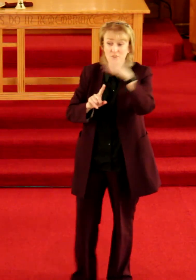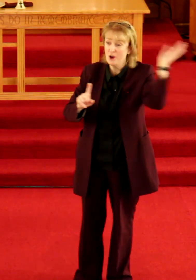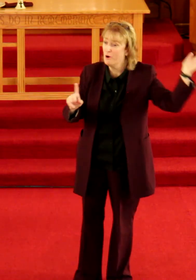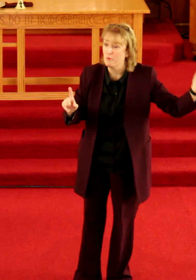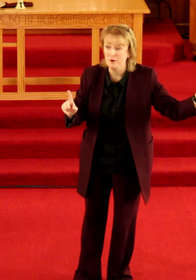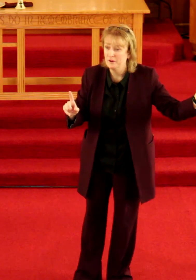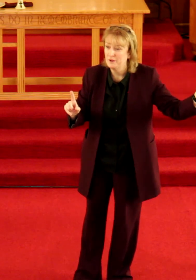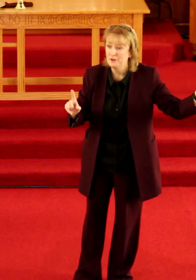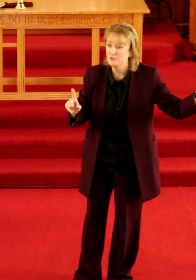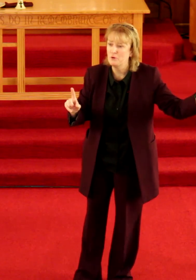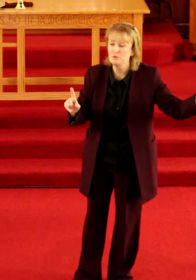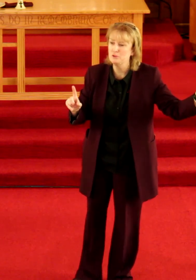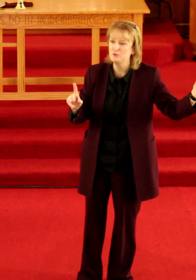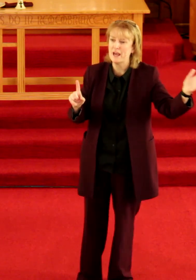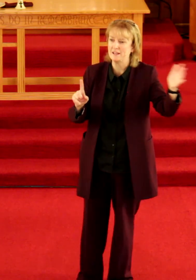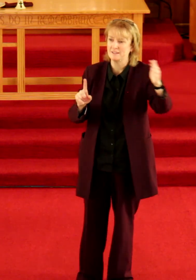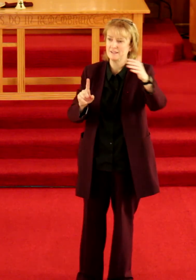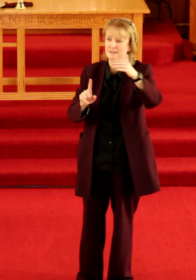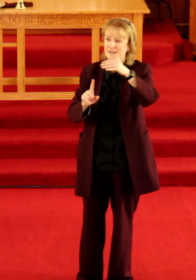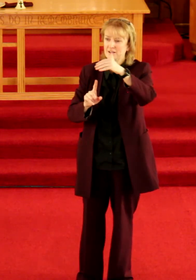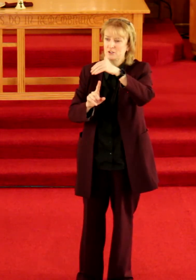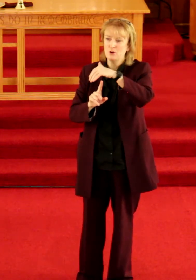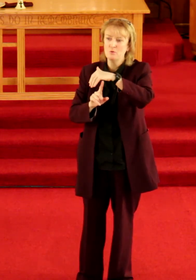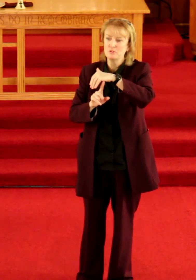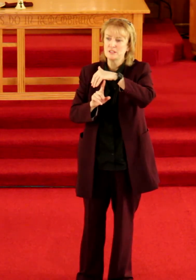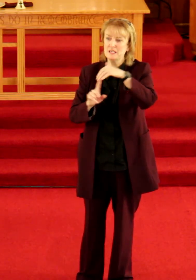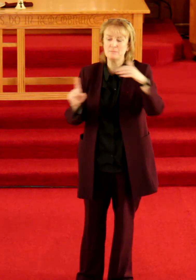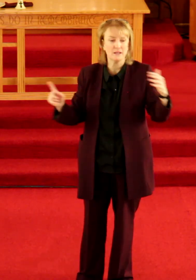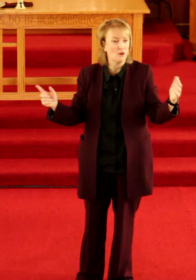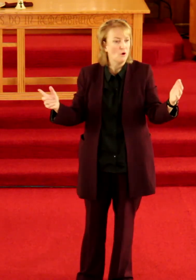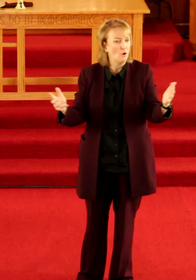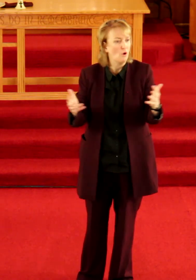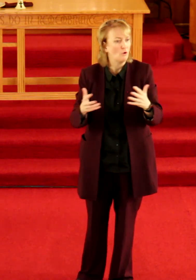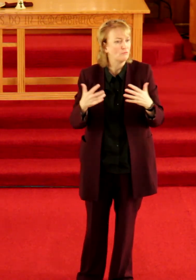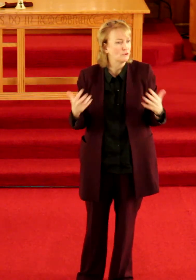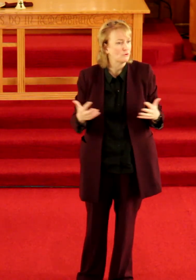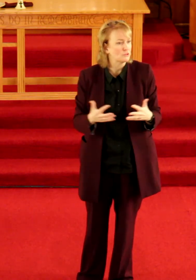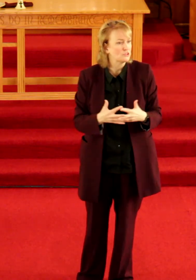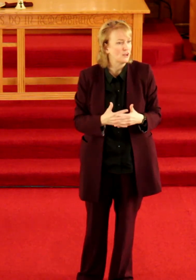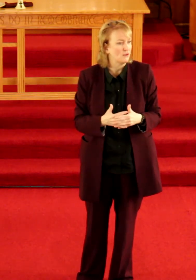no don't do that don't keep it all for yourself